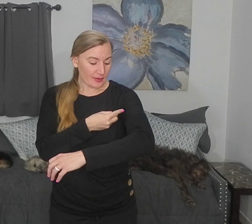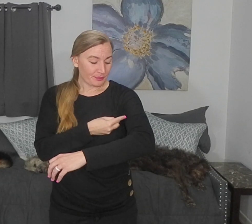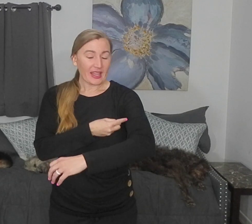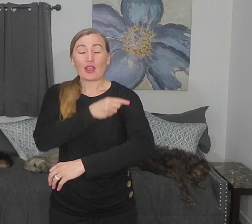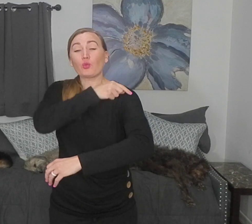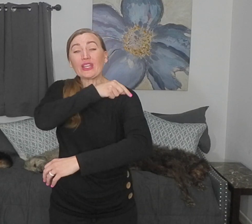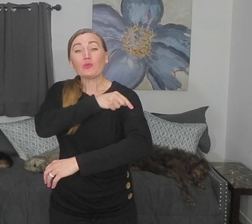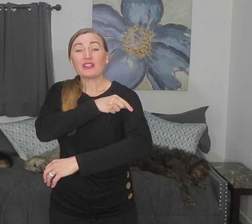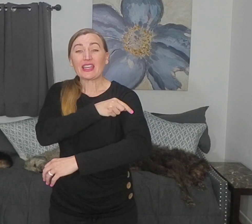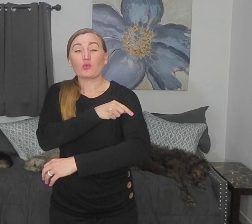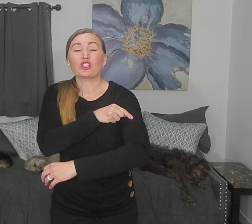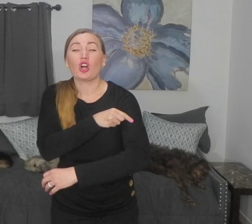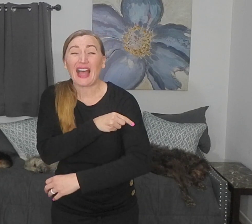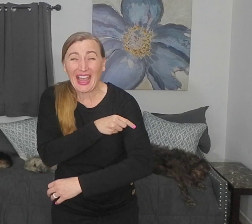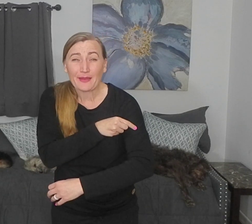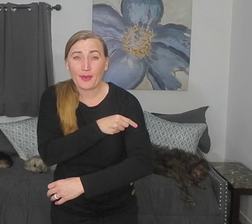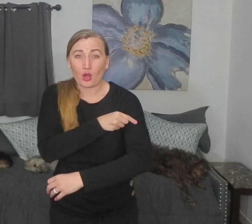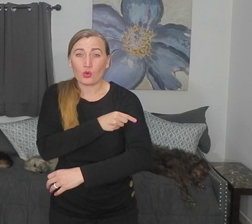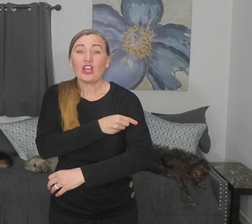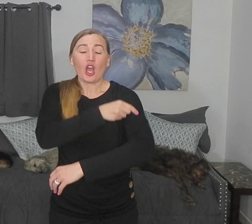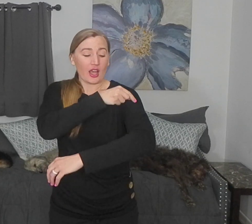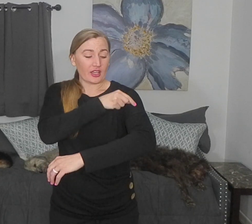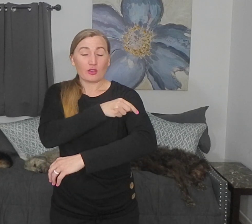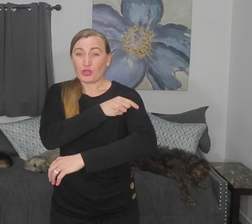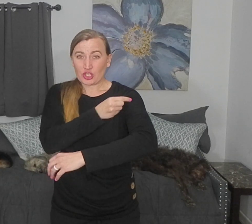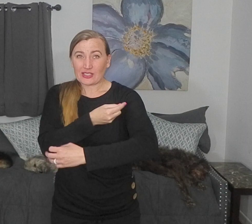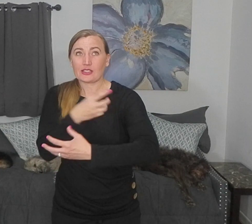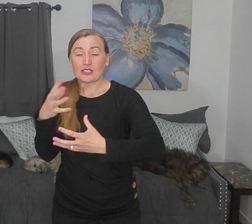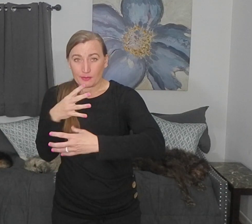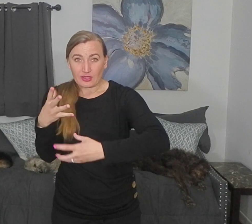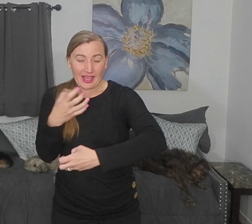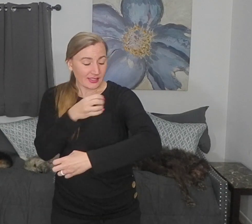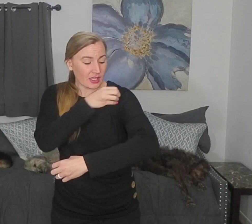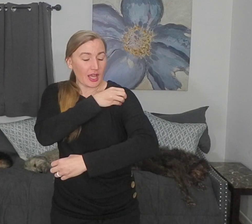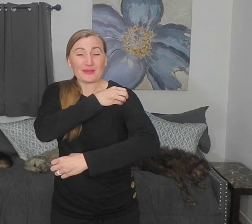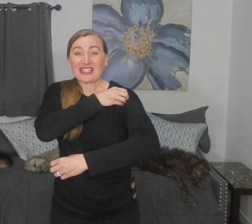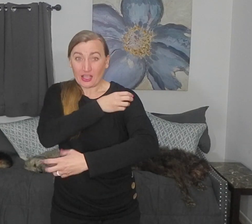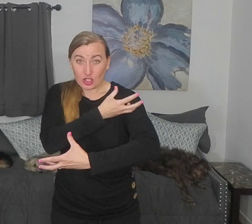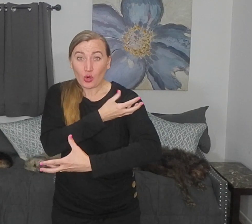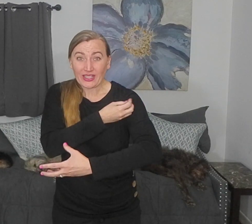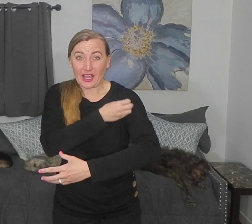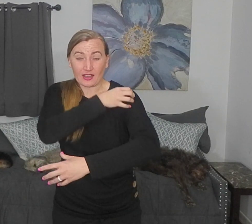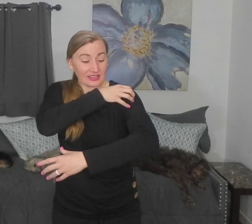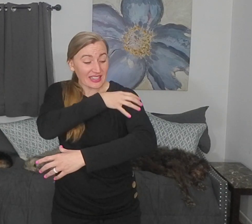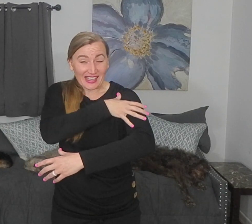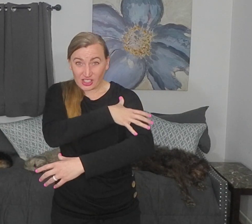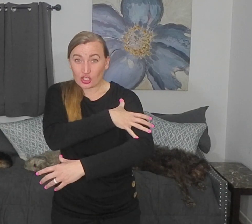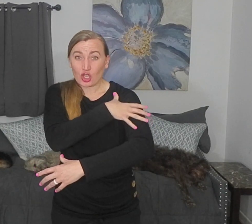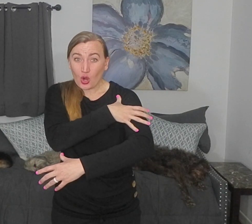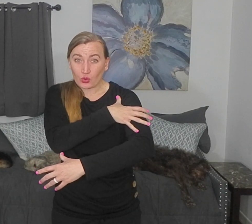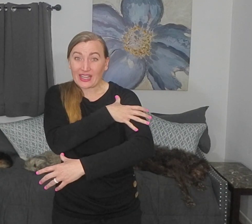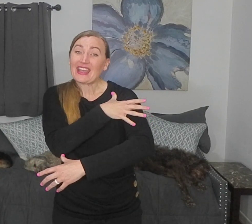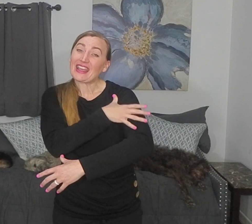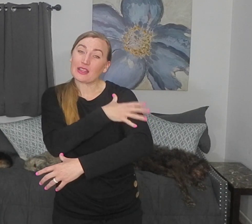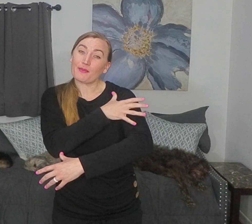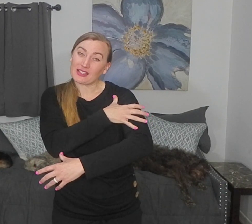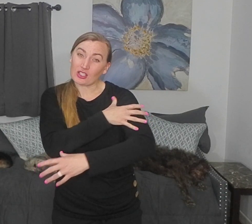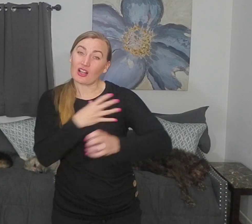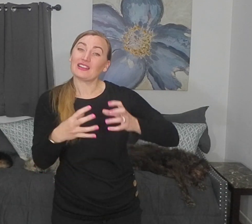we will get what's called hypo, which is less tonia, less tone in the muscle, a